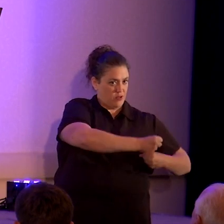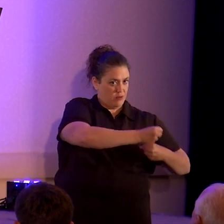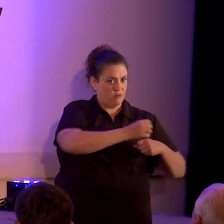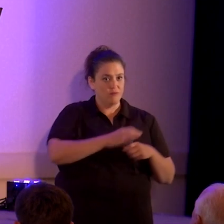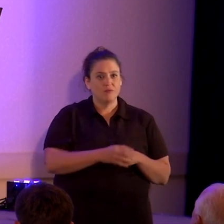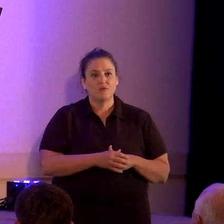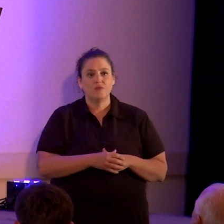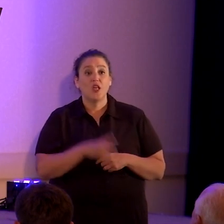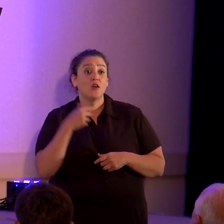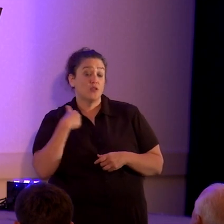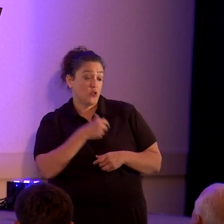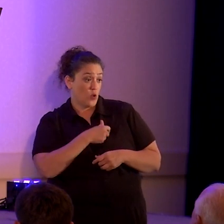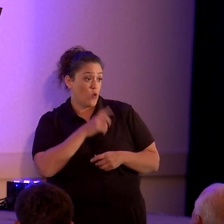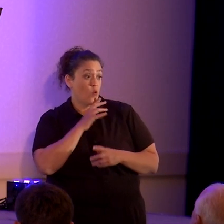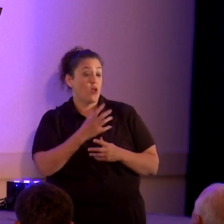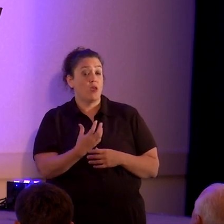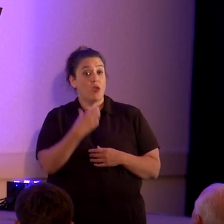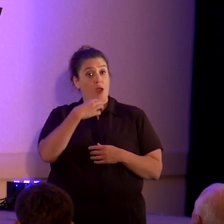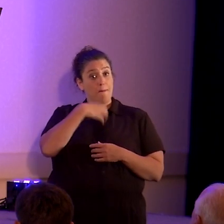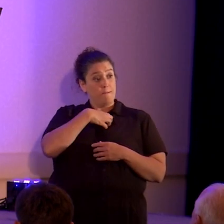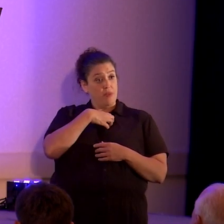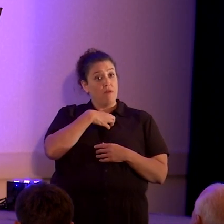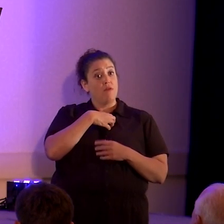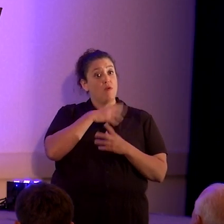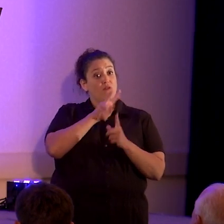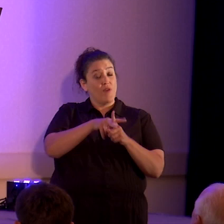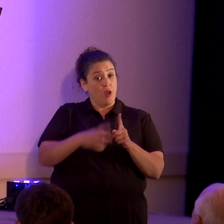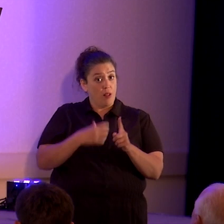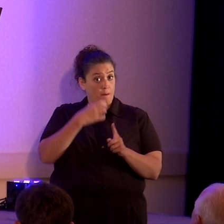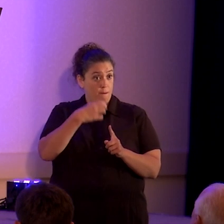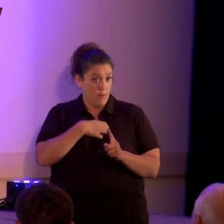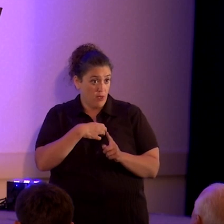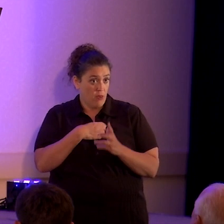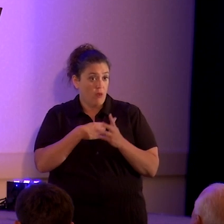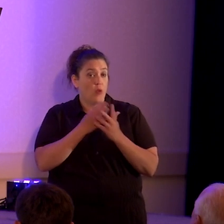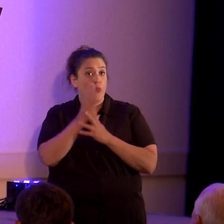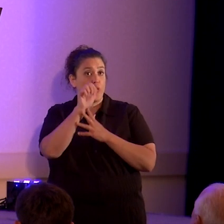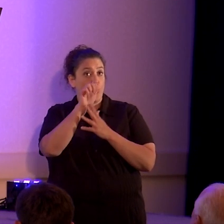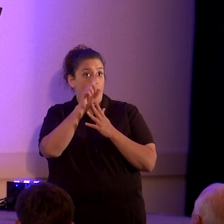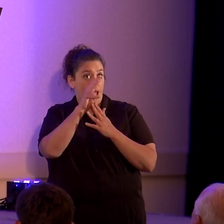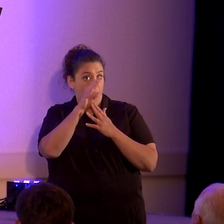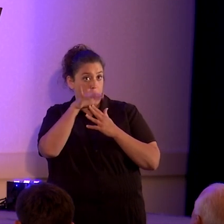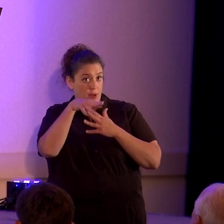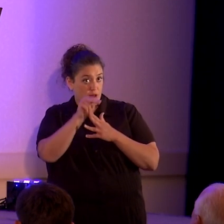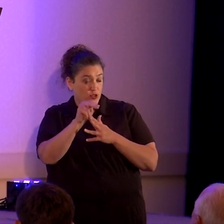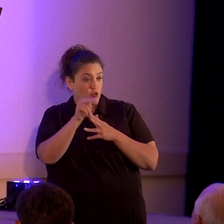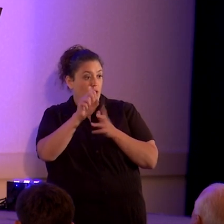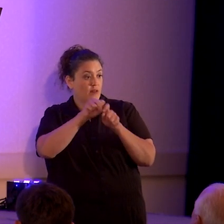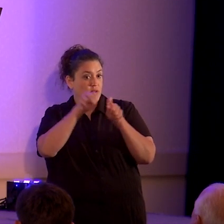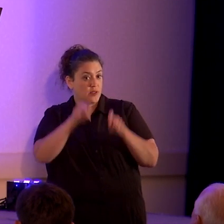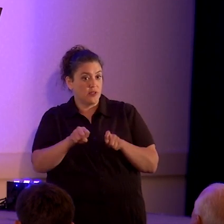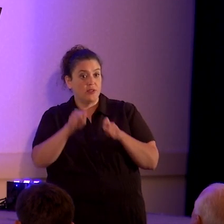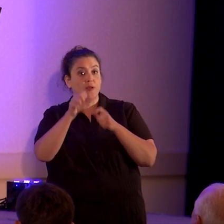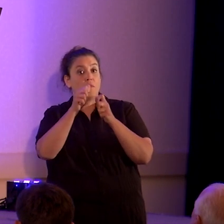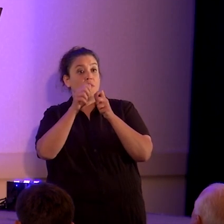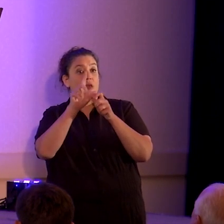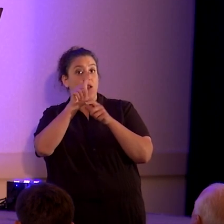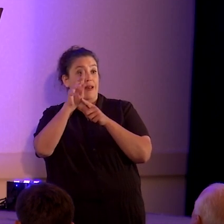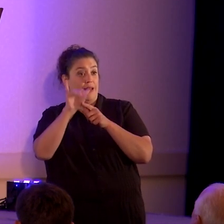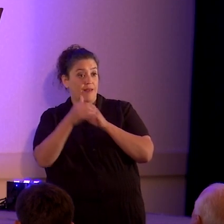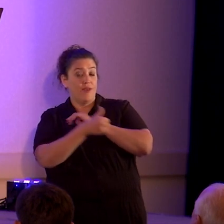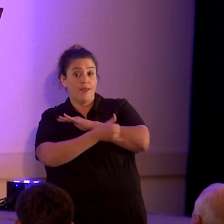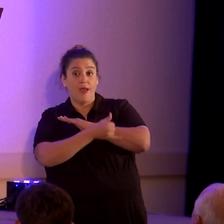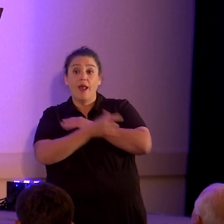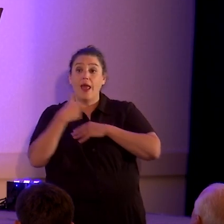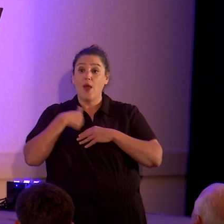So we appealed through the administrative systems at the Levy County with an appeal, and we